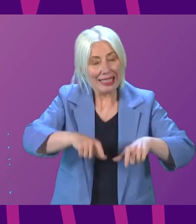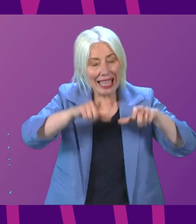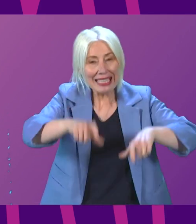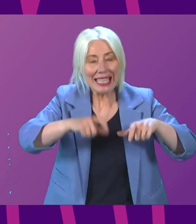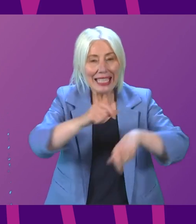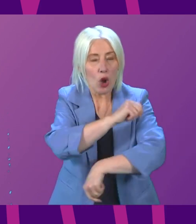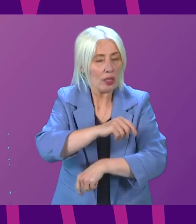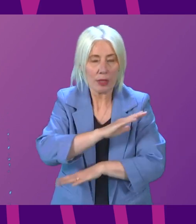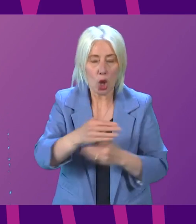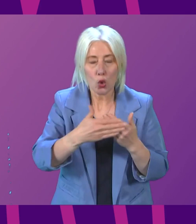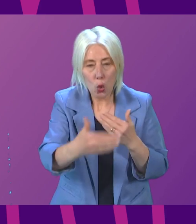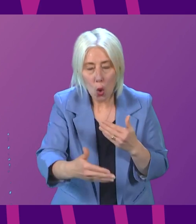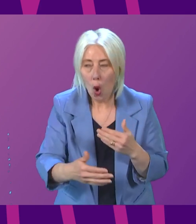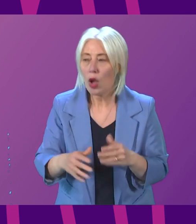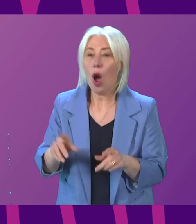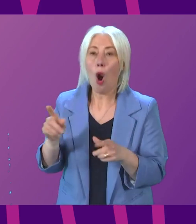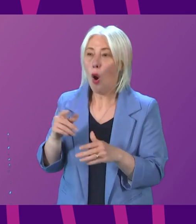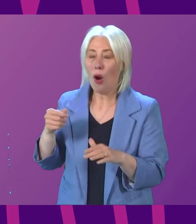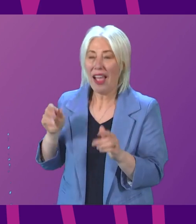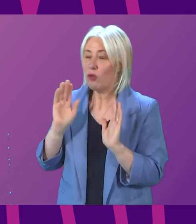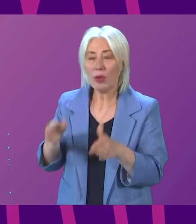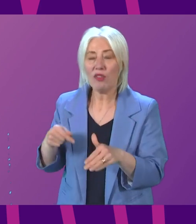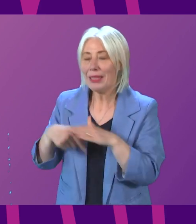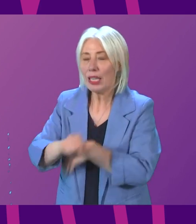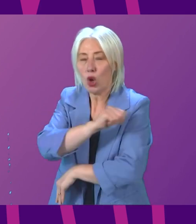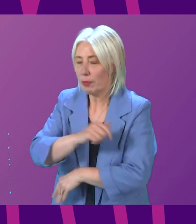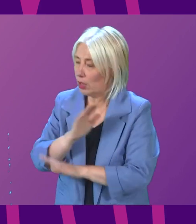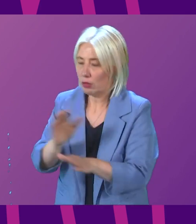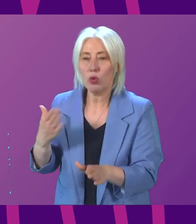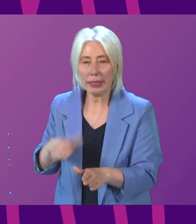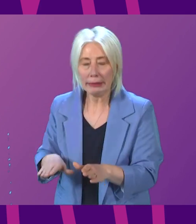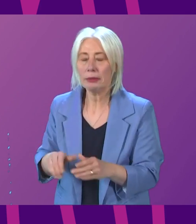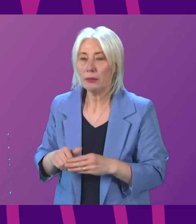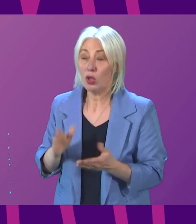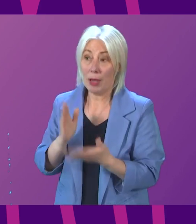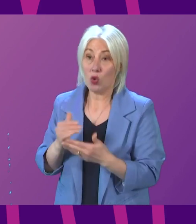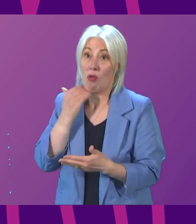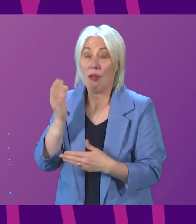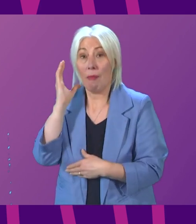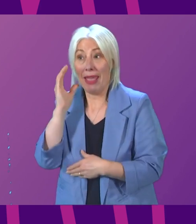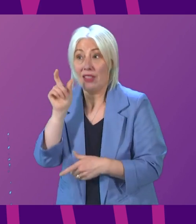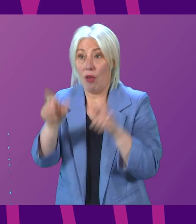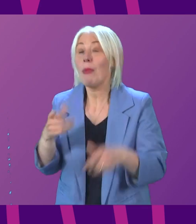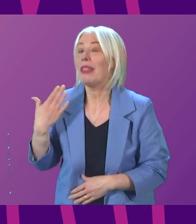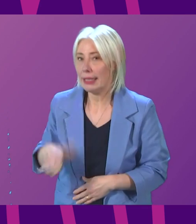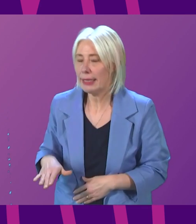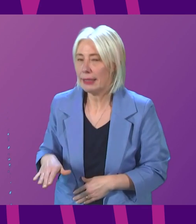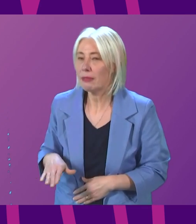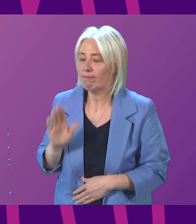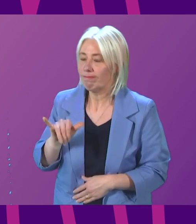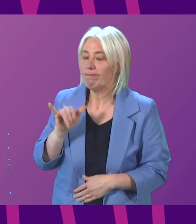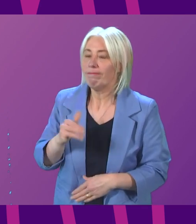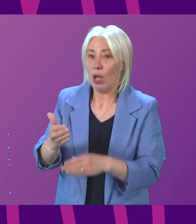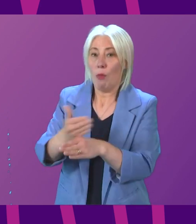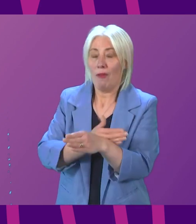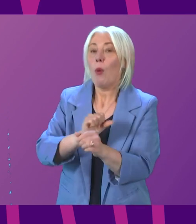unnecessary admissions to help increase capacity in hospital for those people who require it. The Royal College acknowledges that bed numbers prior